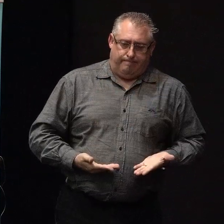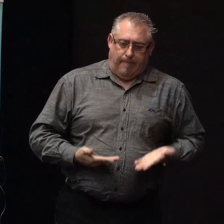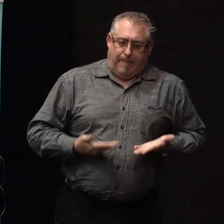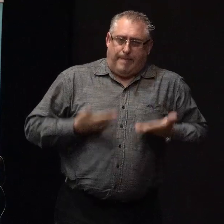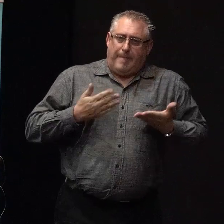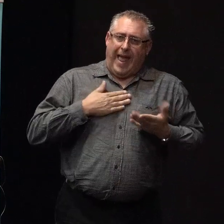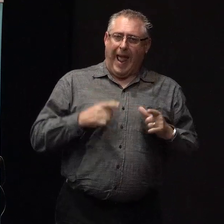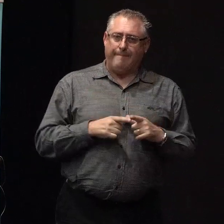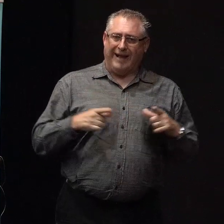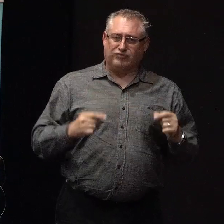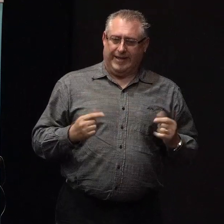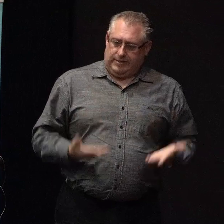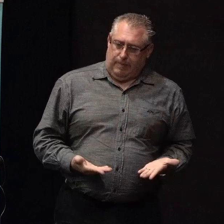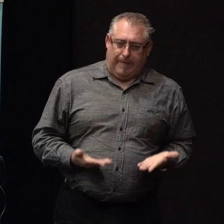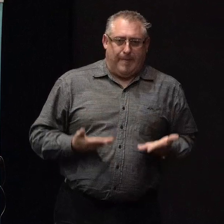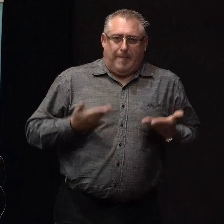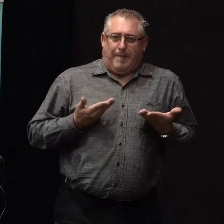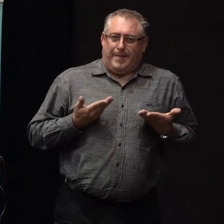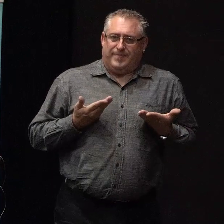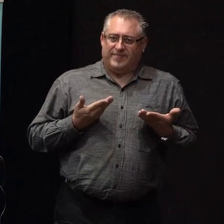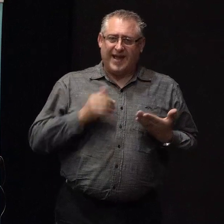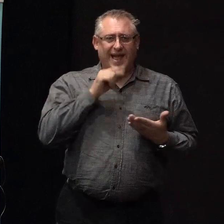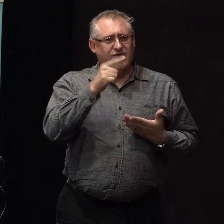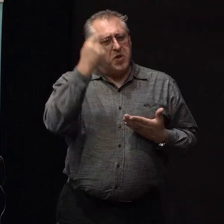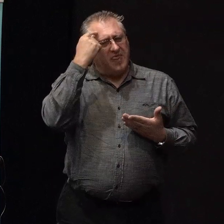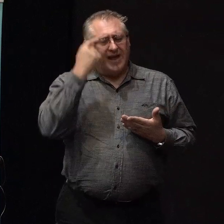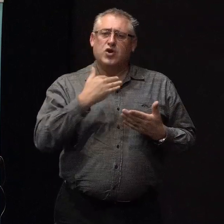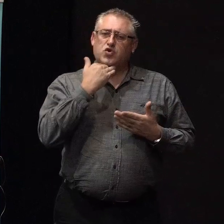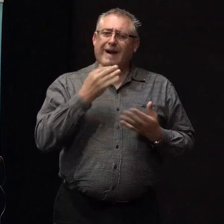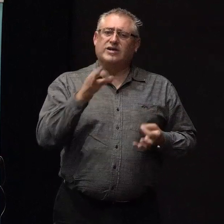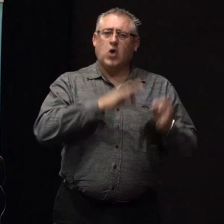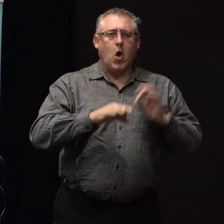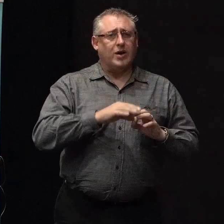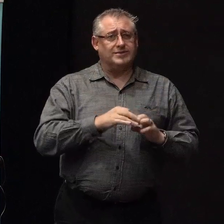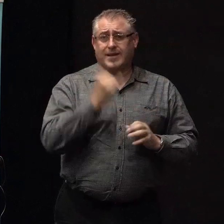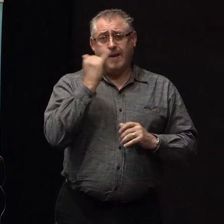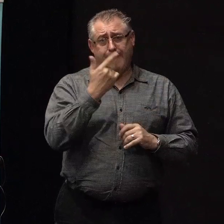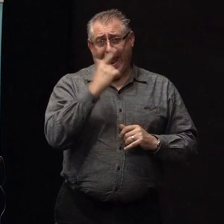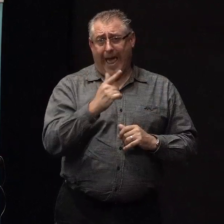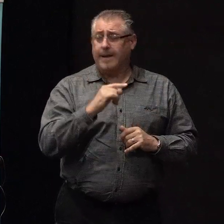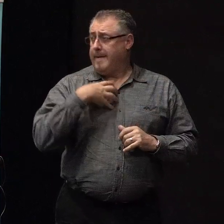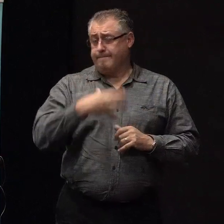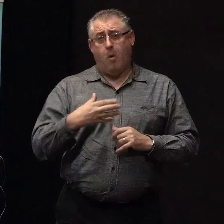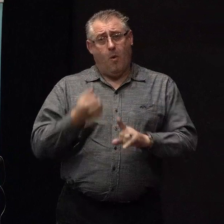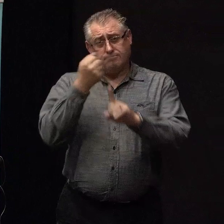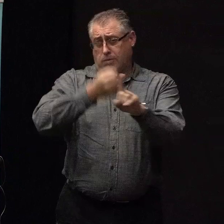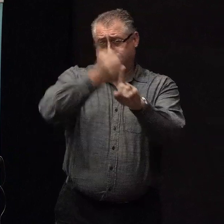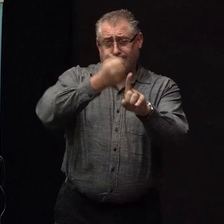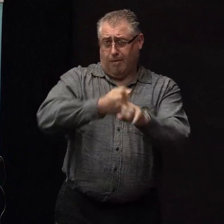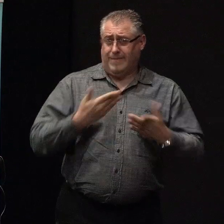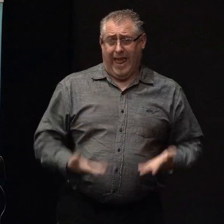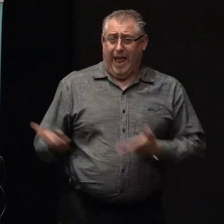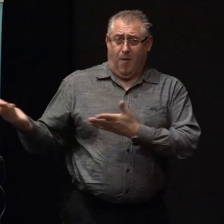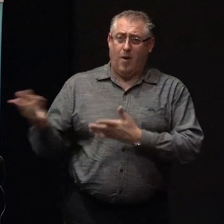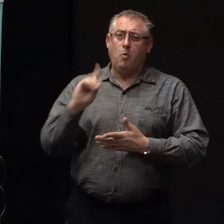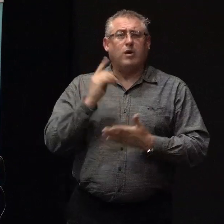important. And if you think that's too much science, bad news, because you're going to get a bit more now from Jolie about what's going on in our